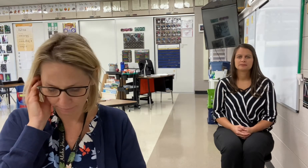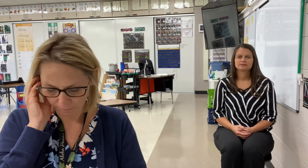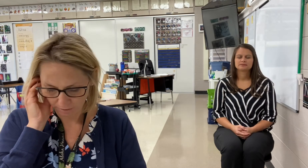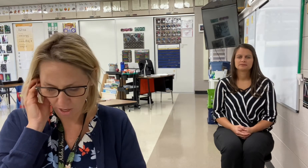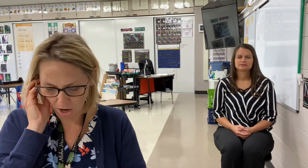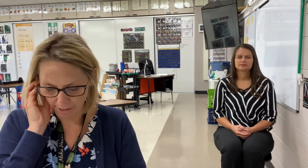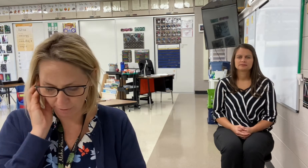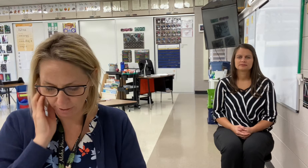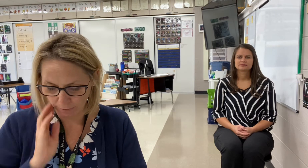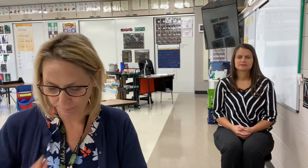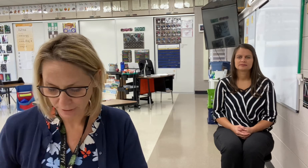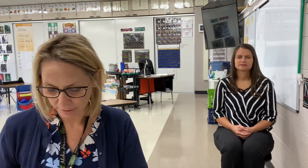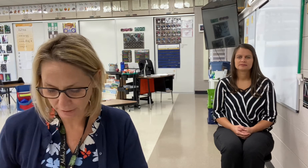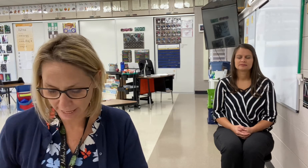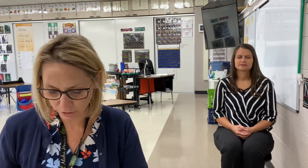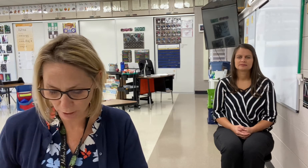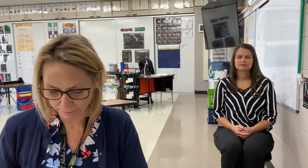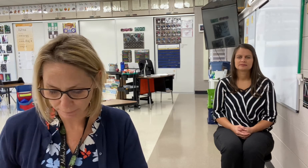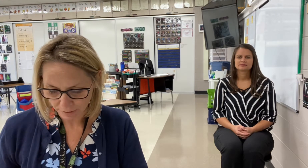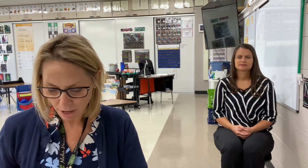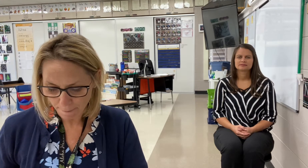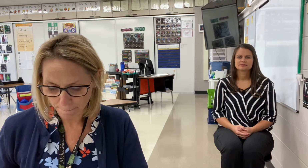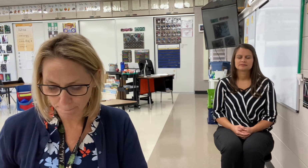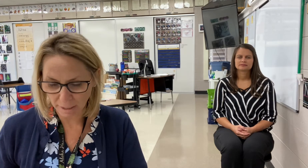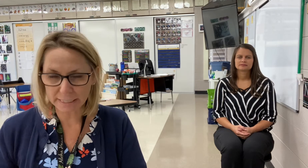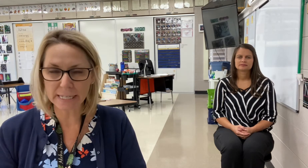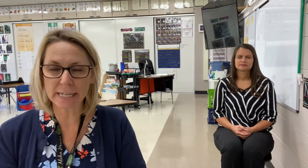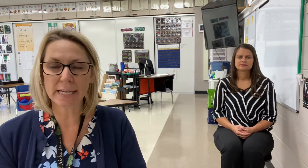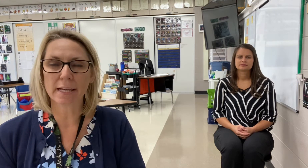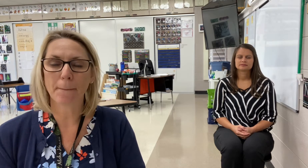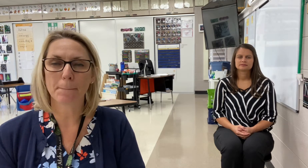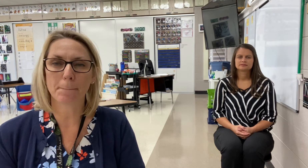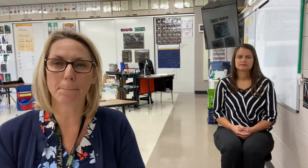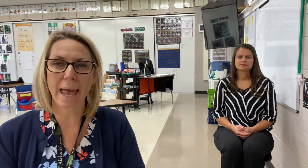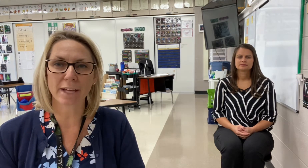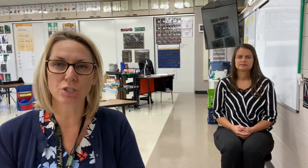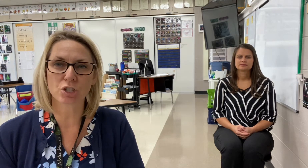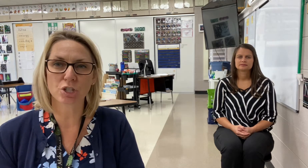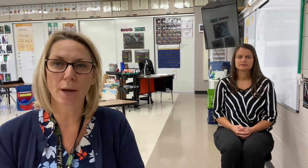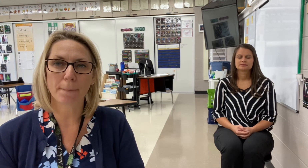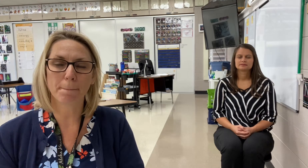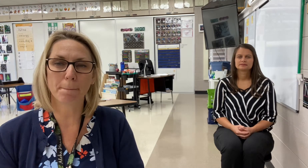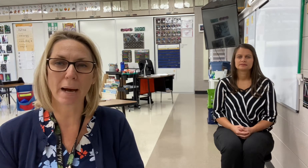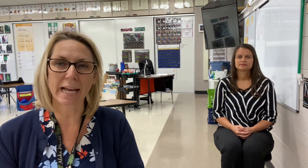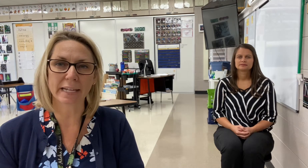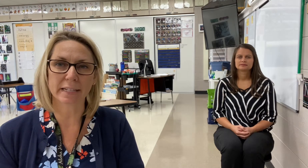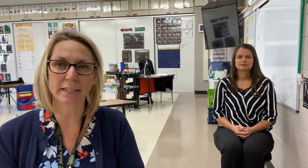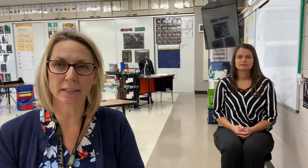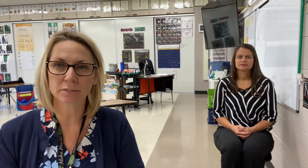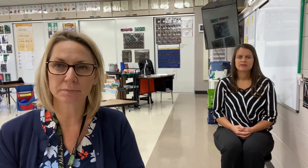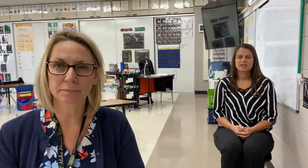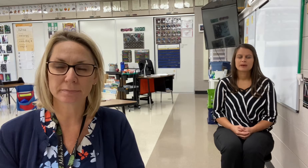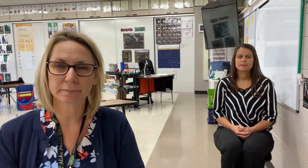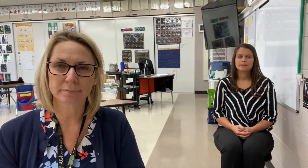All right. Great one. Last one. Monkey. Match. Mind. Mm.